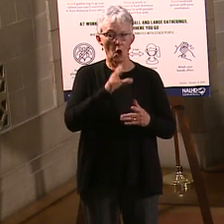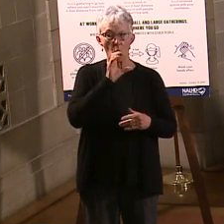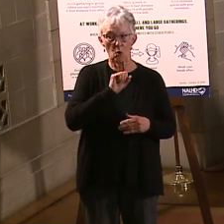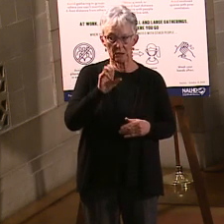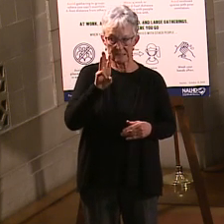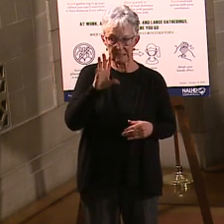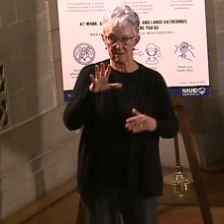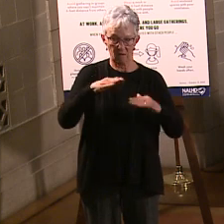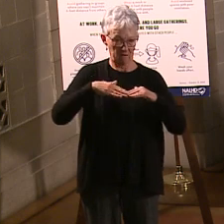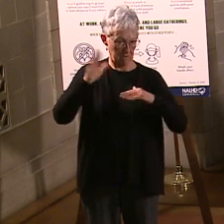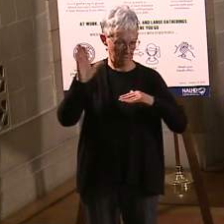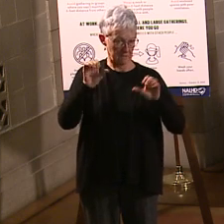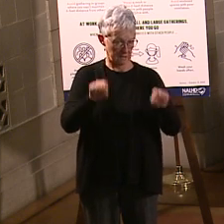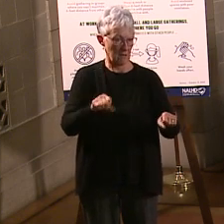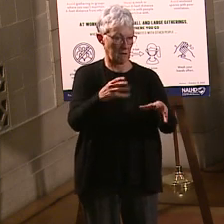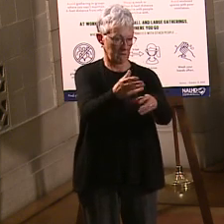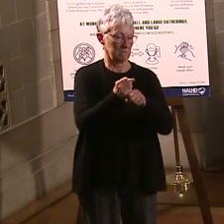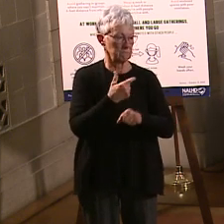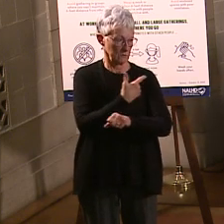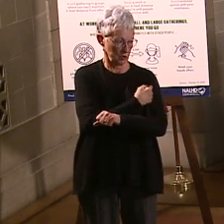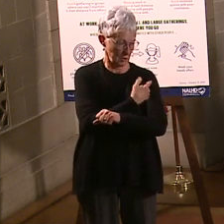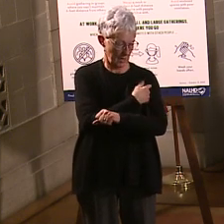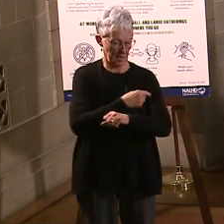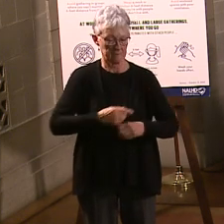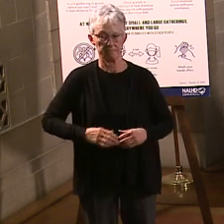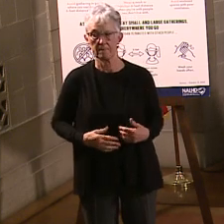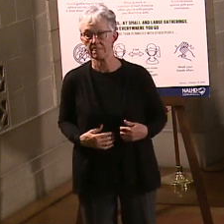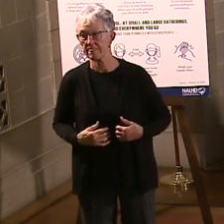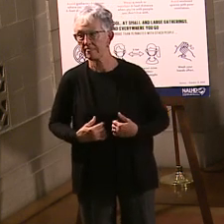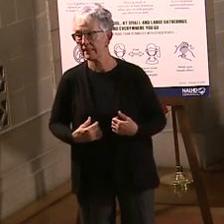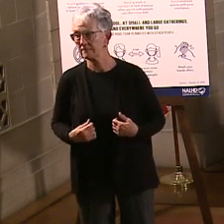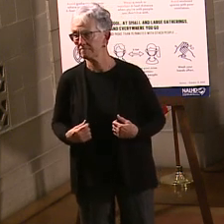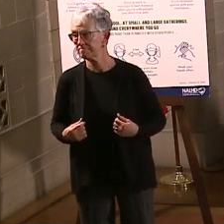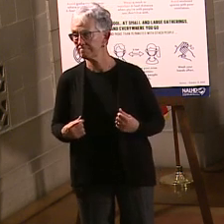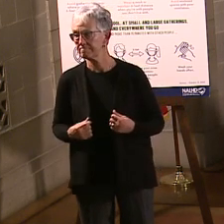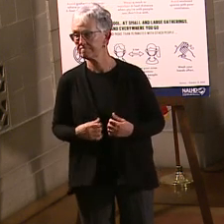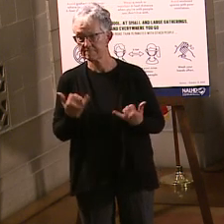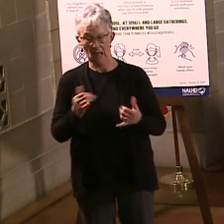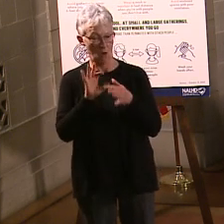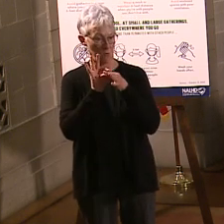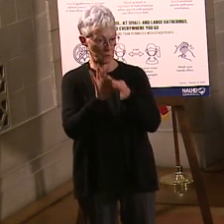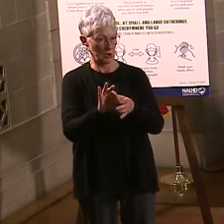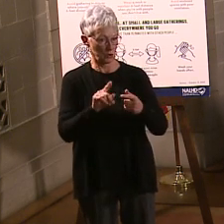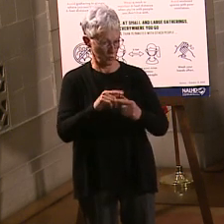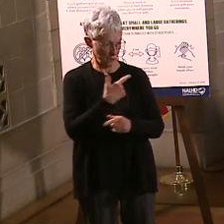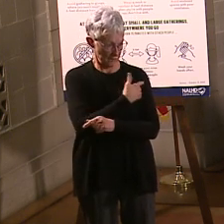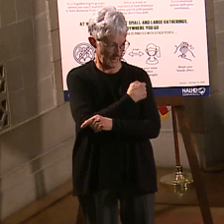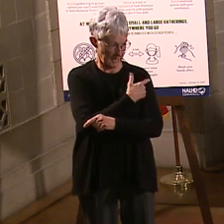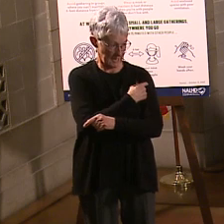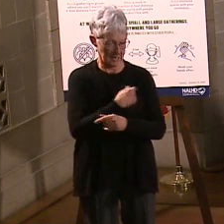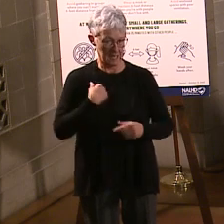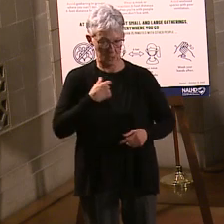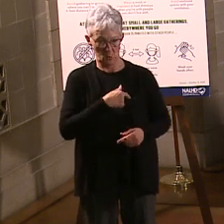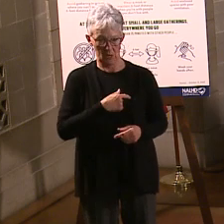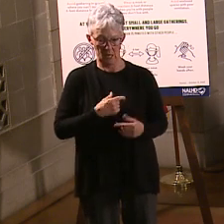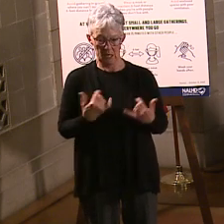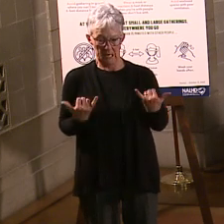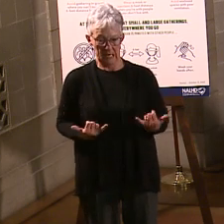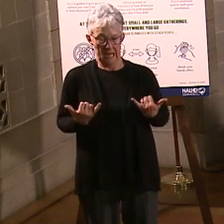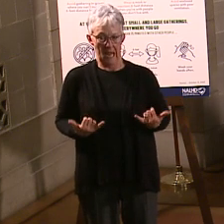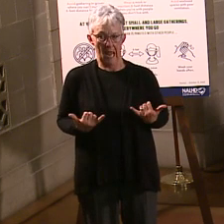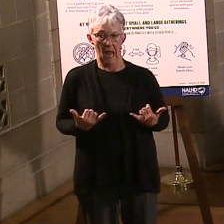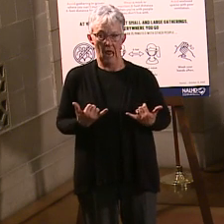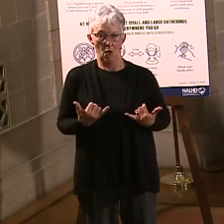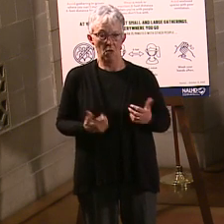category. Now, speaking of vaccines, we are in phase one B in